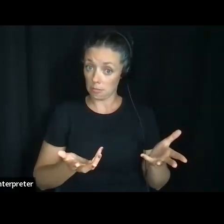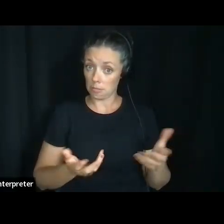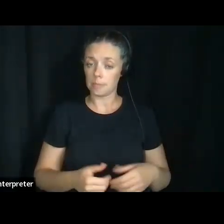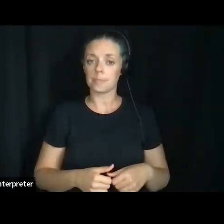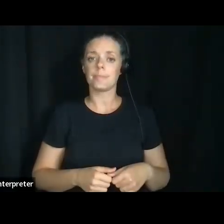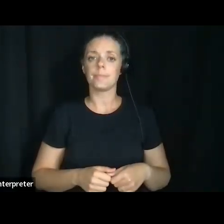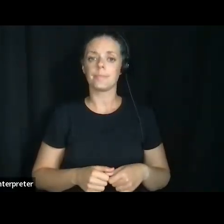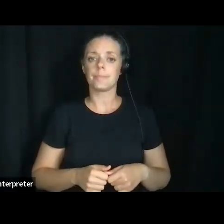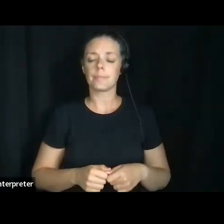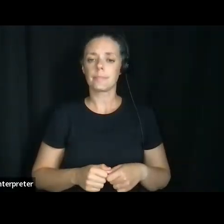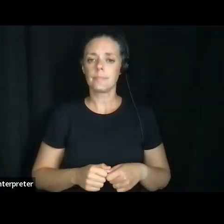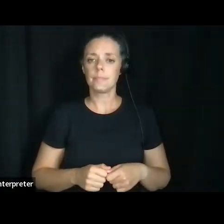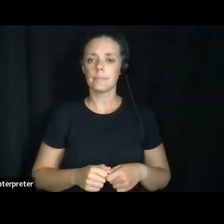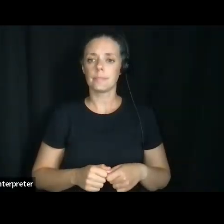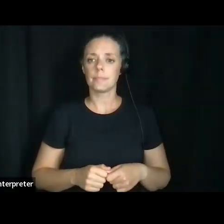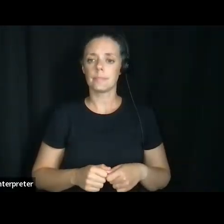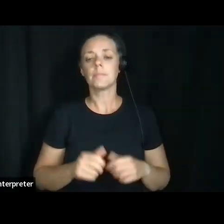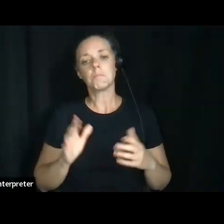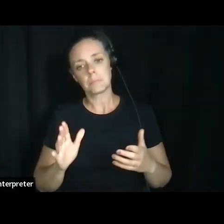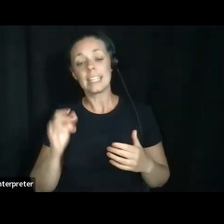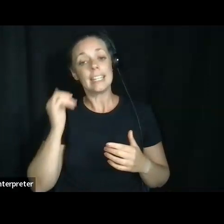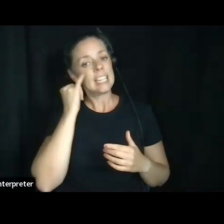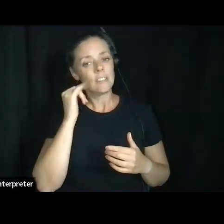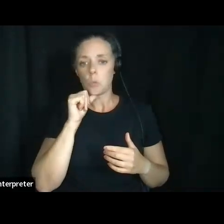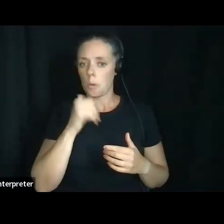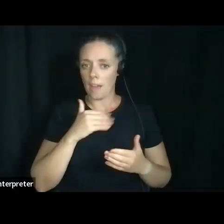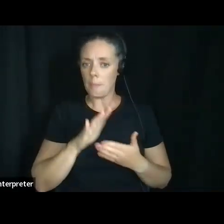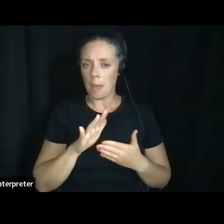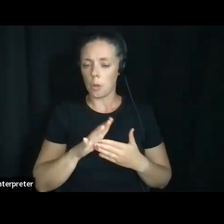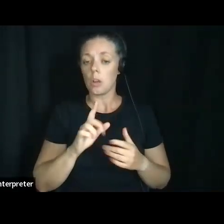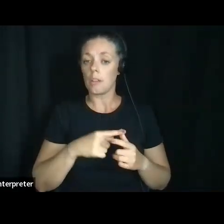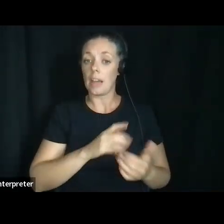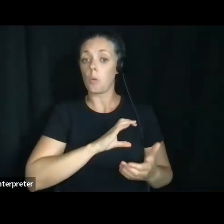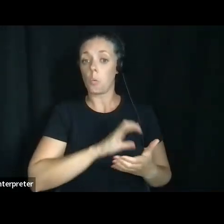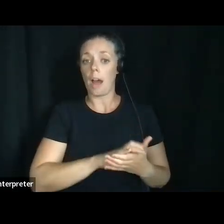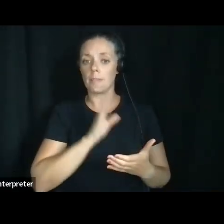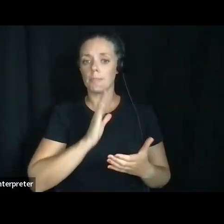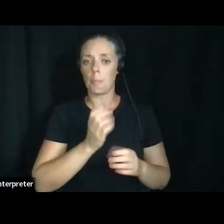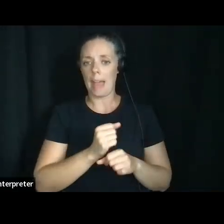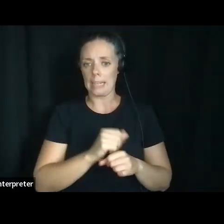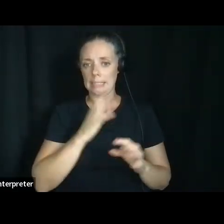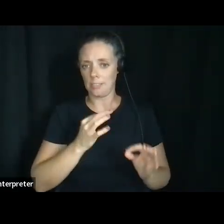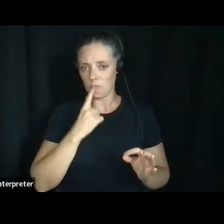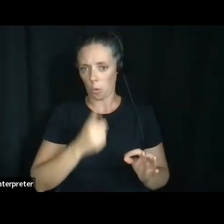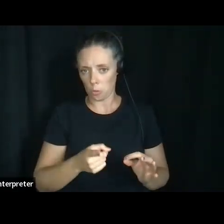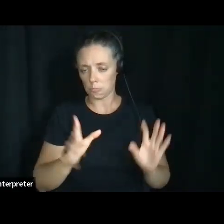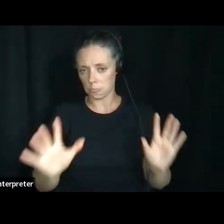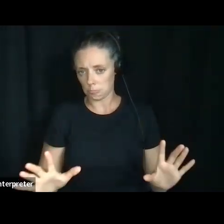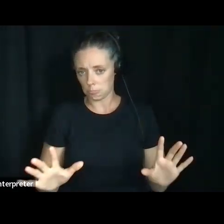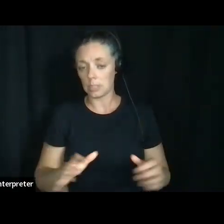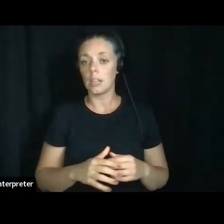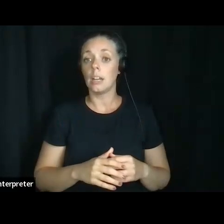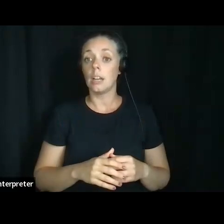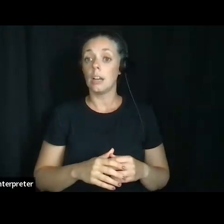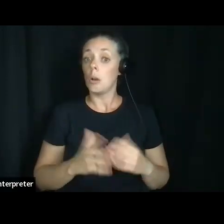So under the law, yeah. If you didn't have a document, then yes, your wife would make decisions for you. But what happens